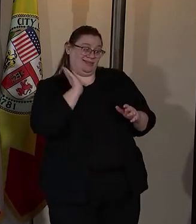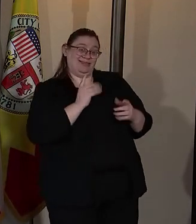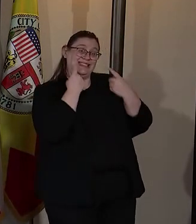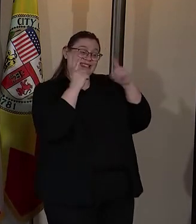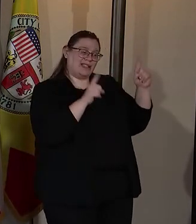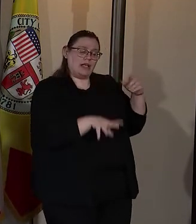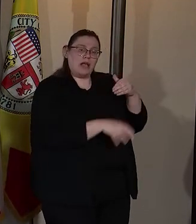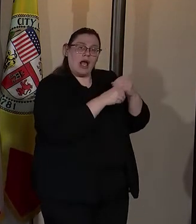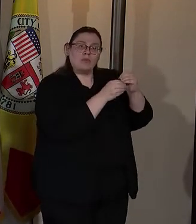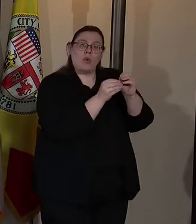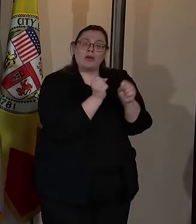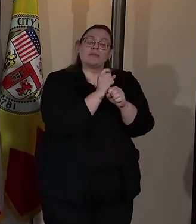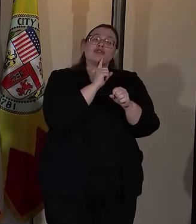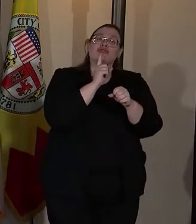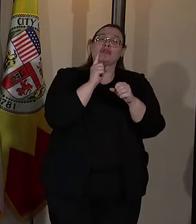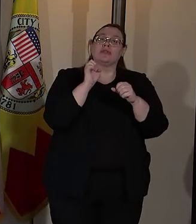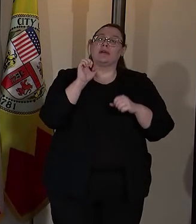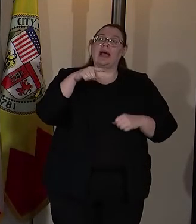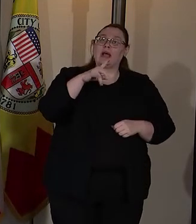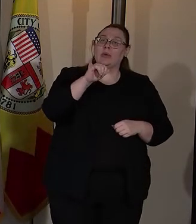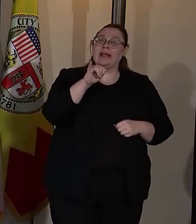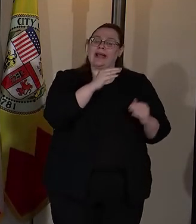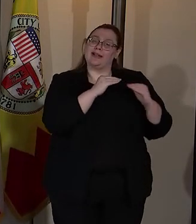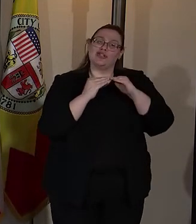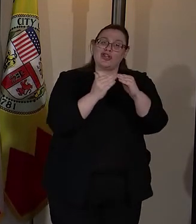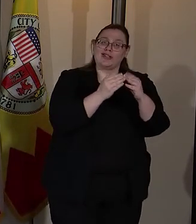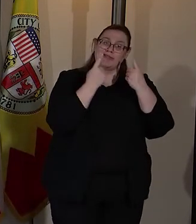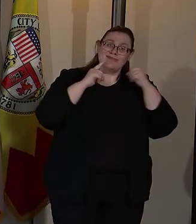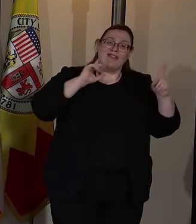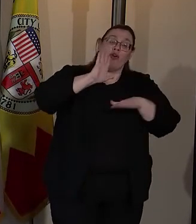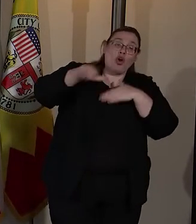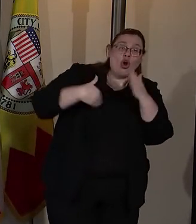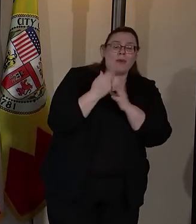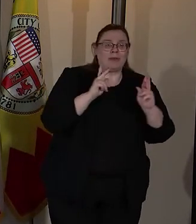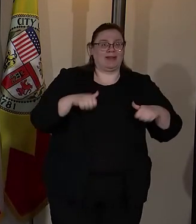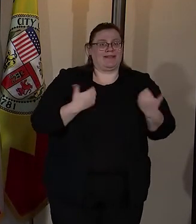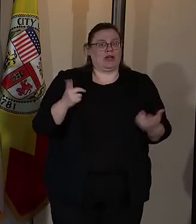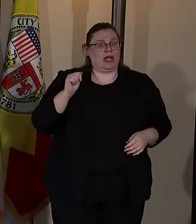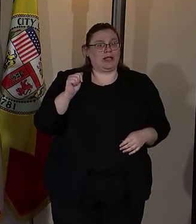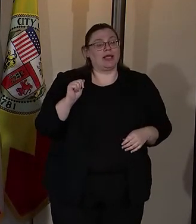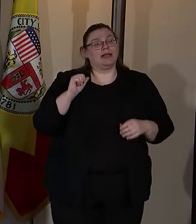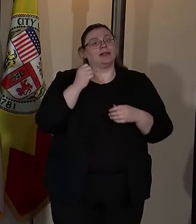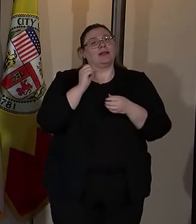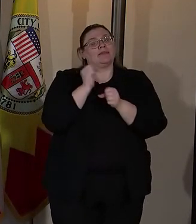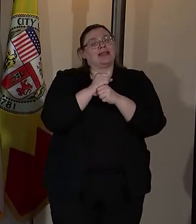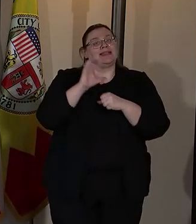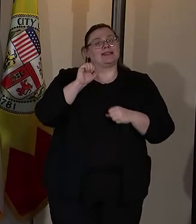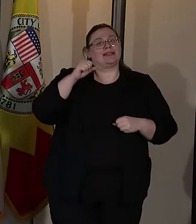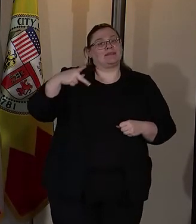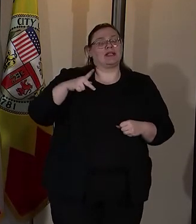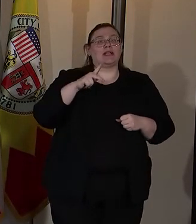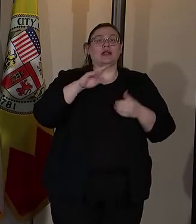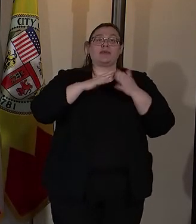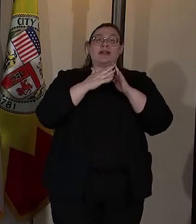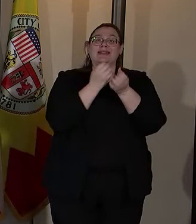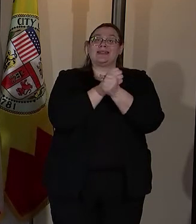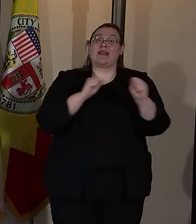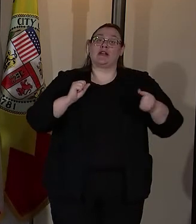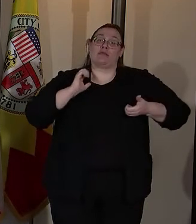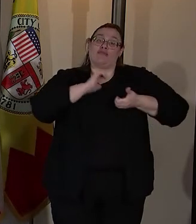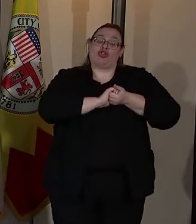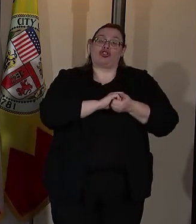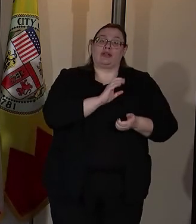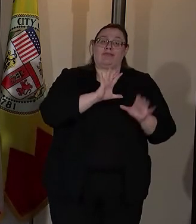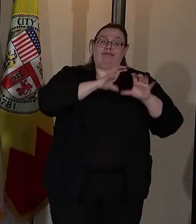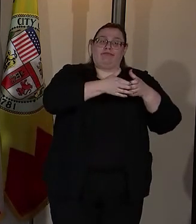ensure equity and justice and fairness for every Angeleno by creating the Community Safety Partnership Bureau in the Los Angeles